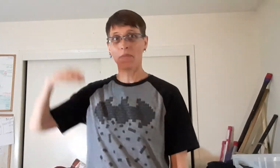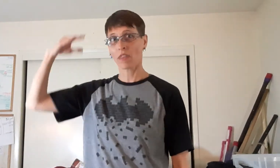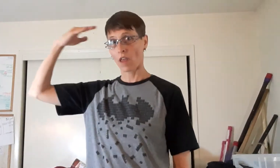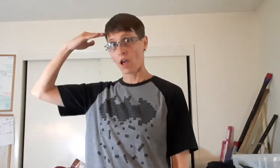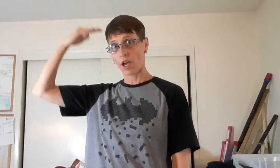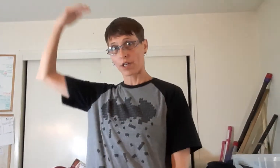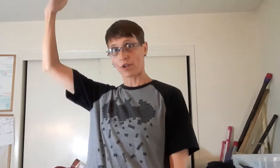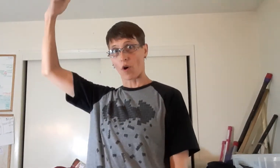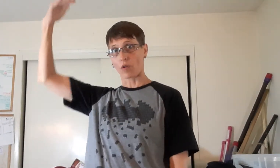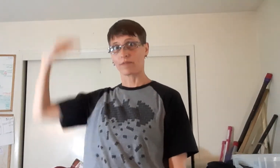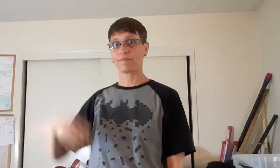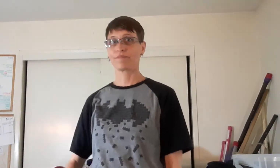Adult.